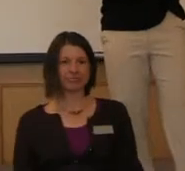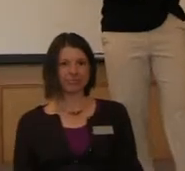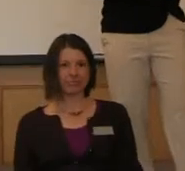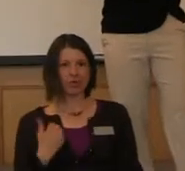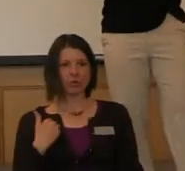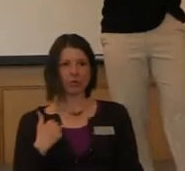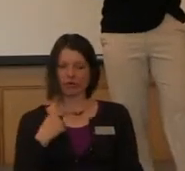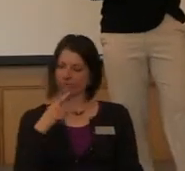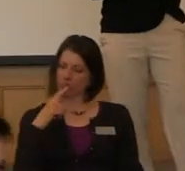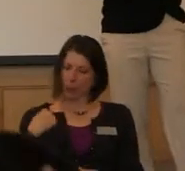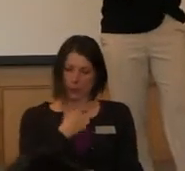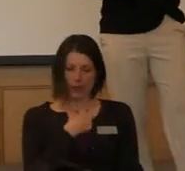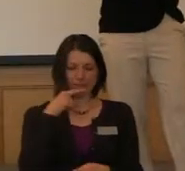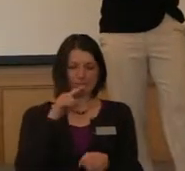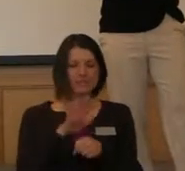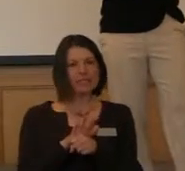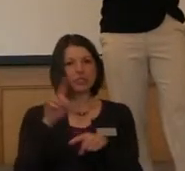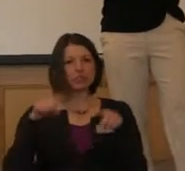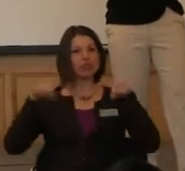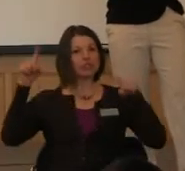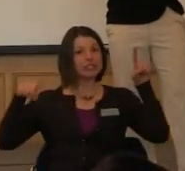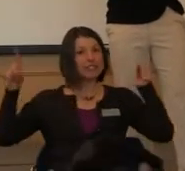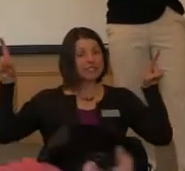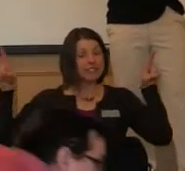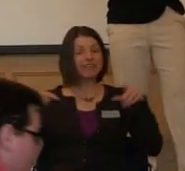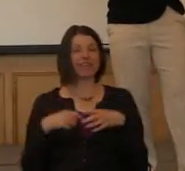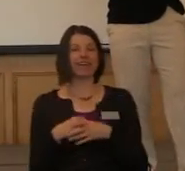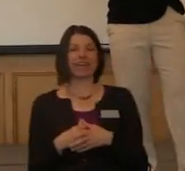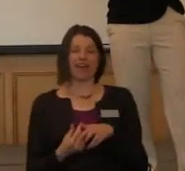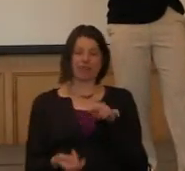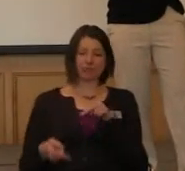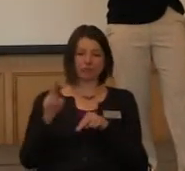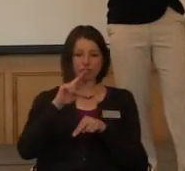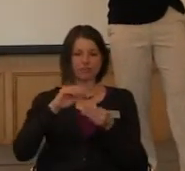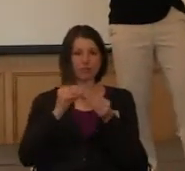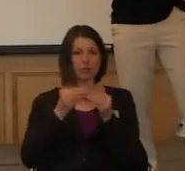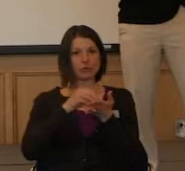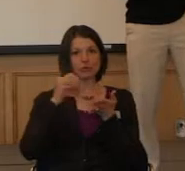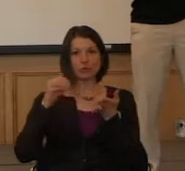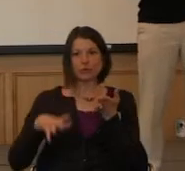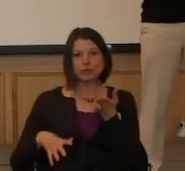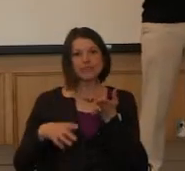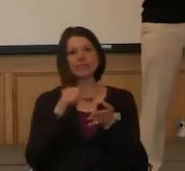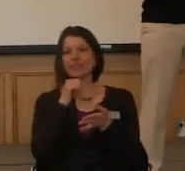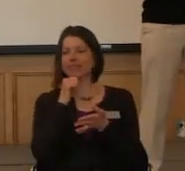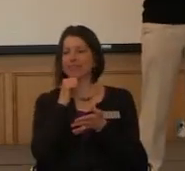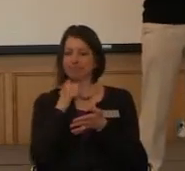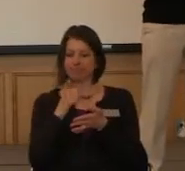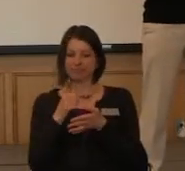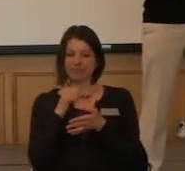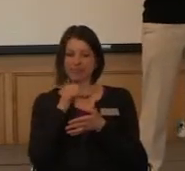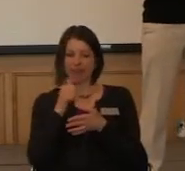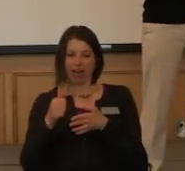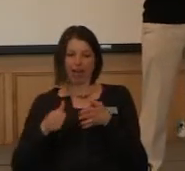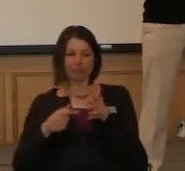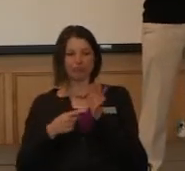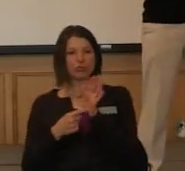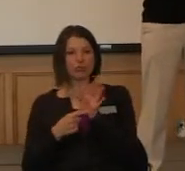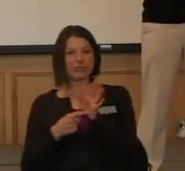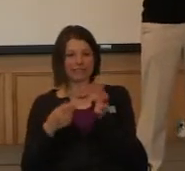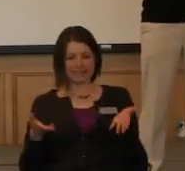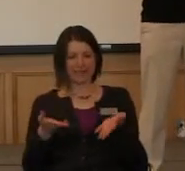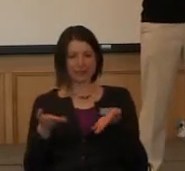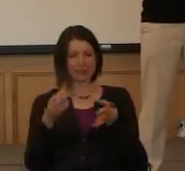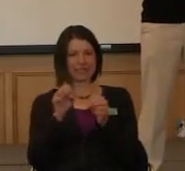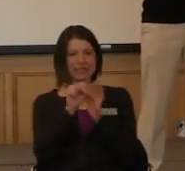commitment to diversity and to increasing the numbers of underrepresented groups in science in the state.